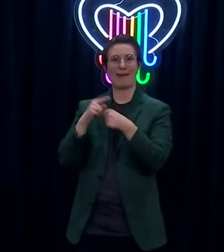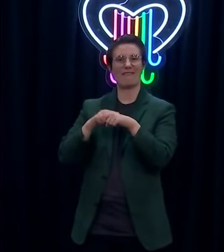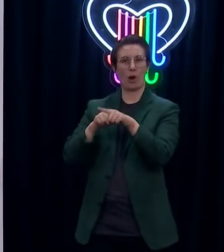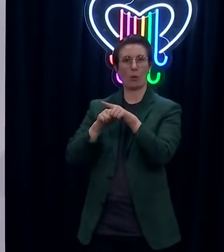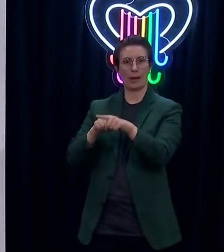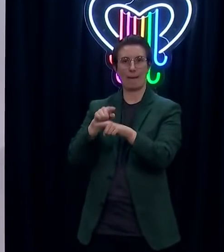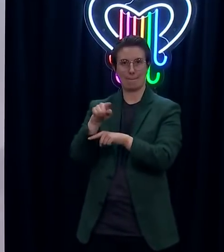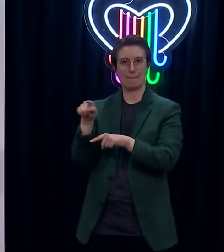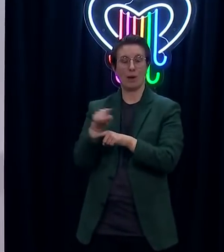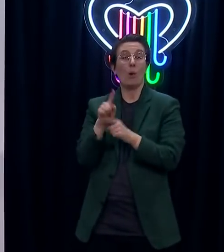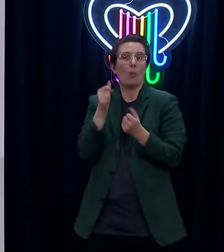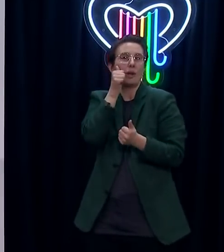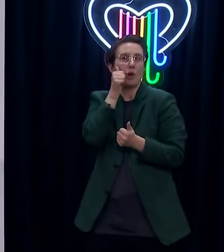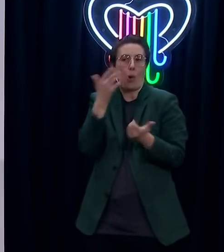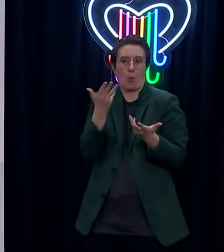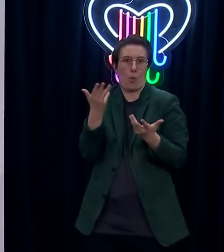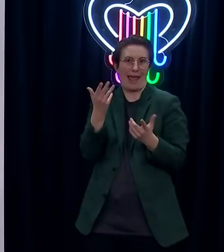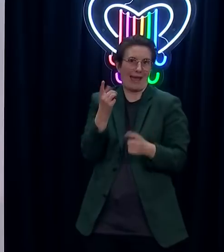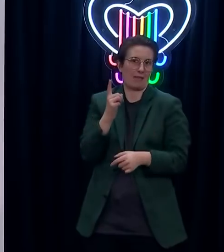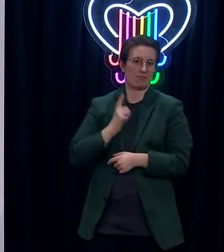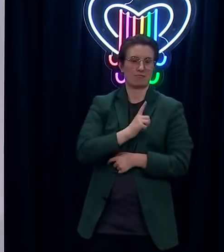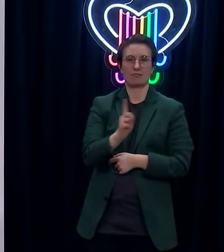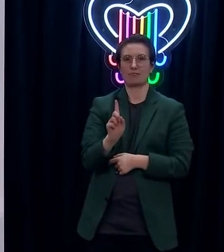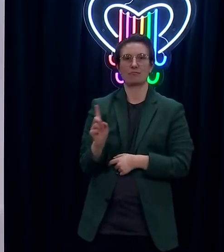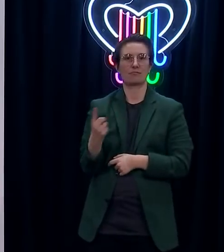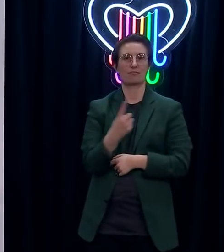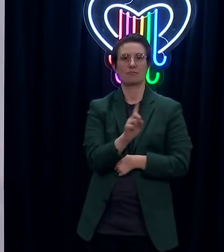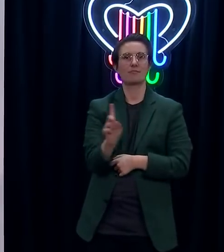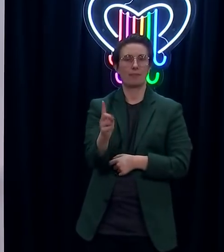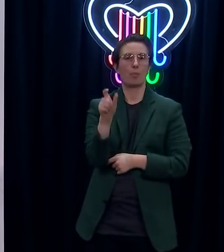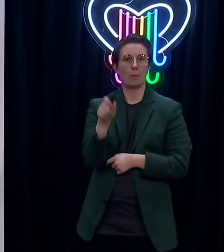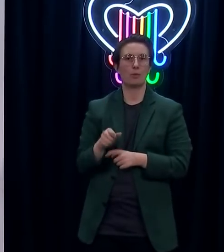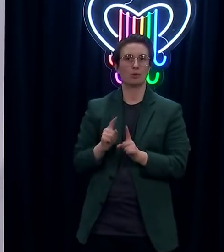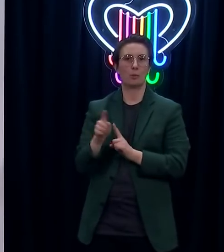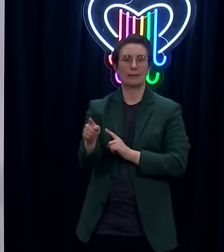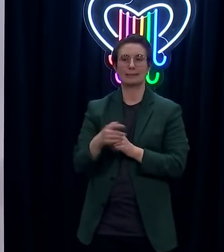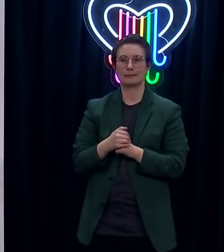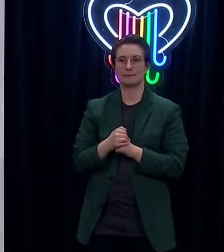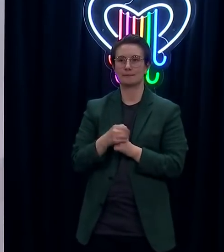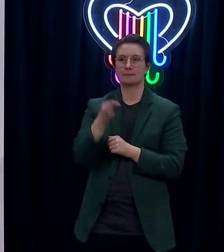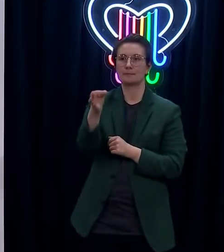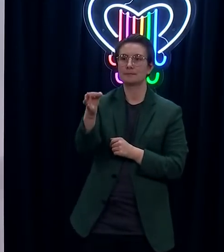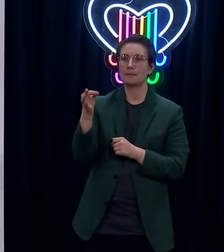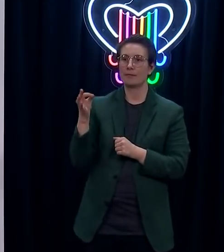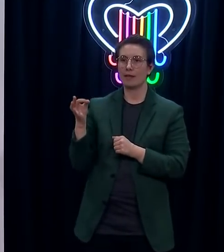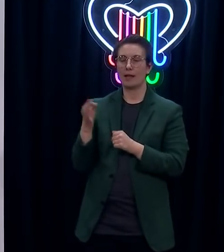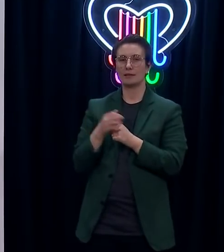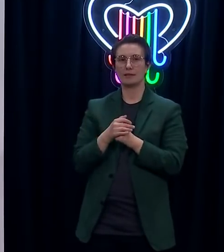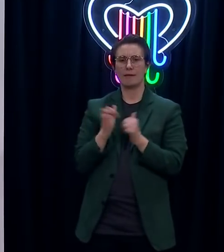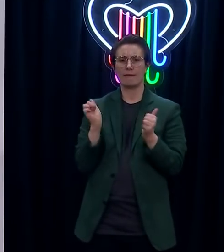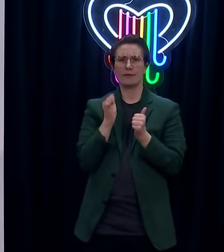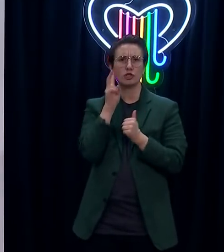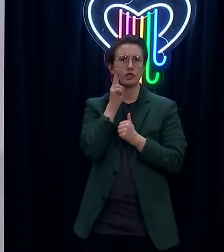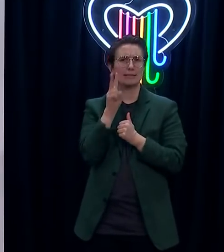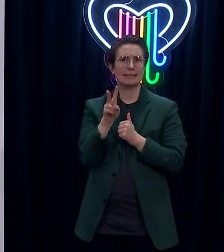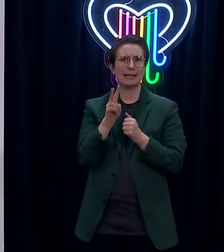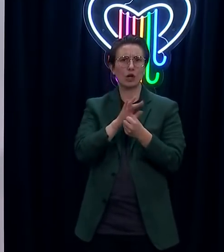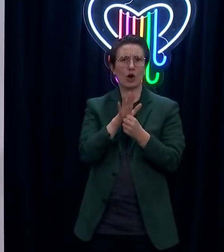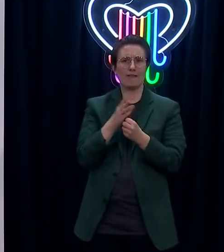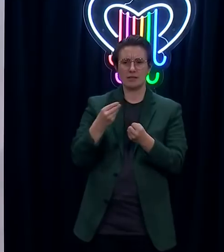where this individual has been. Have we seen any transmission inside supermarkets or pharmacies or are they primarily